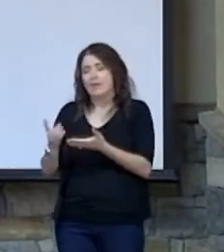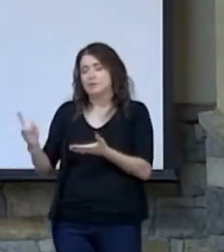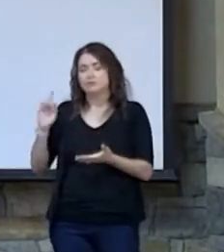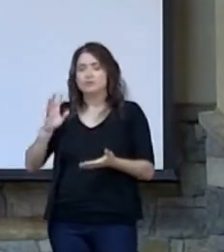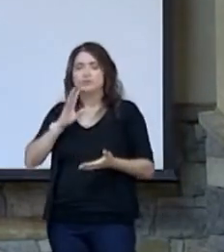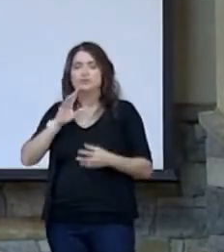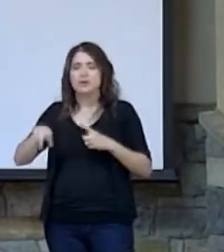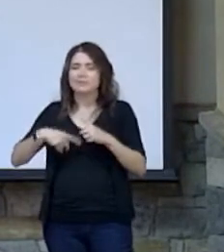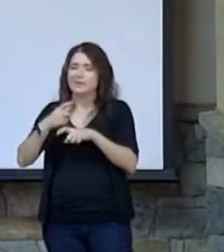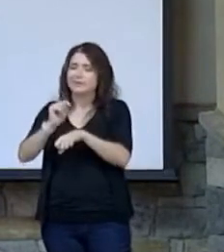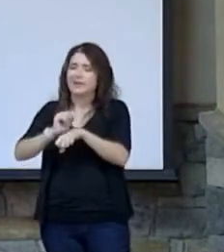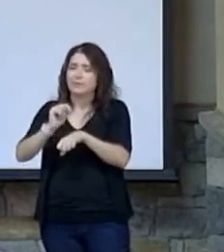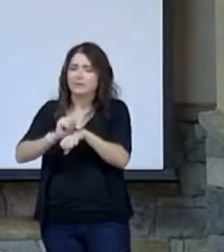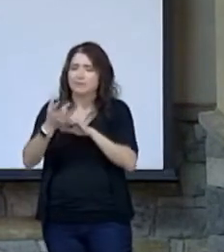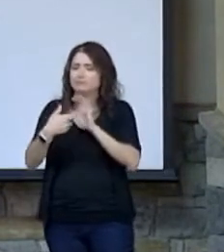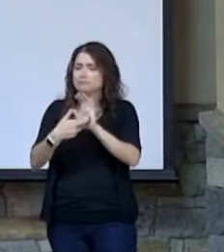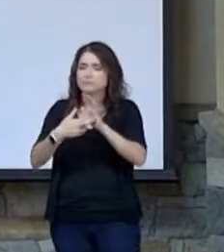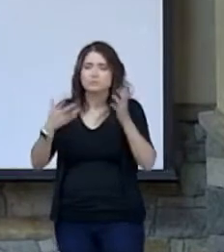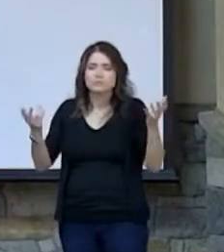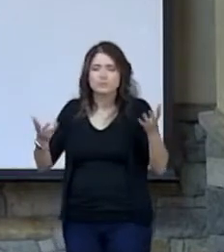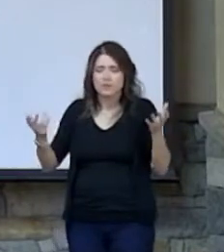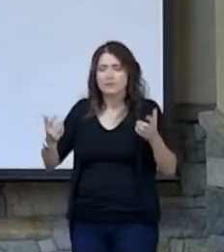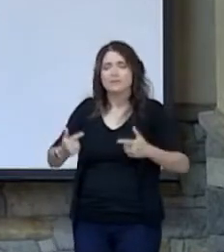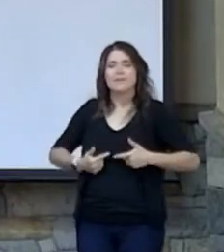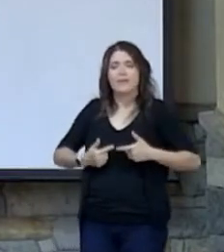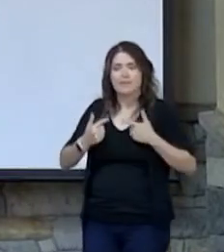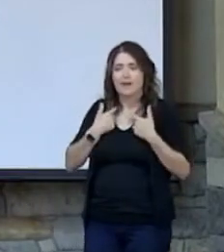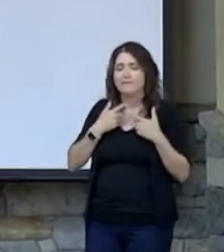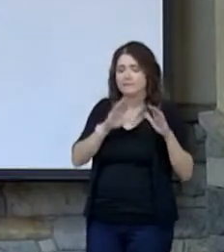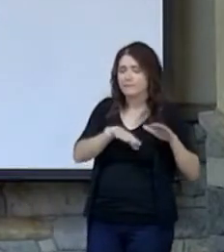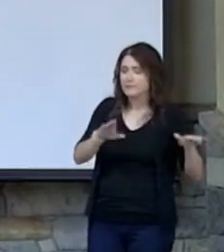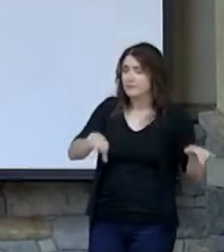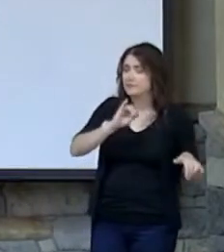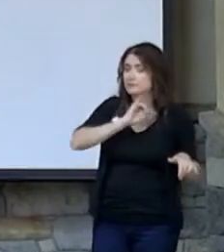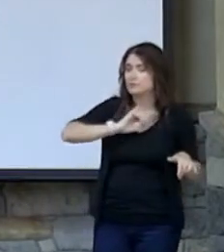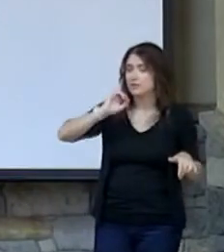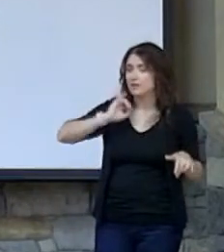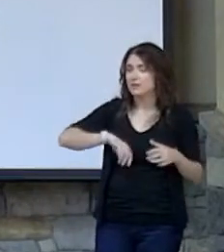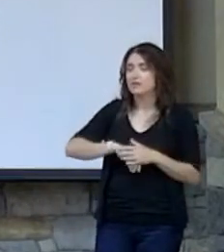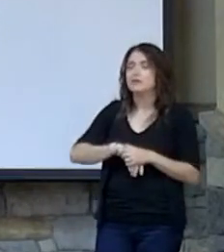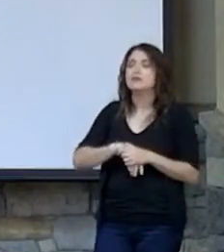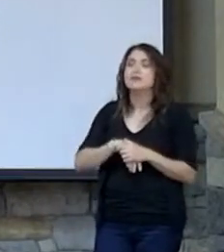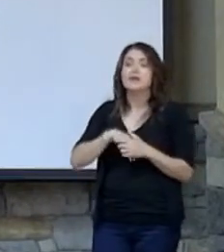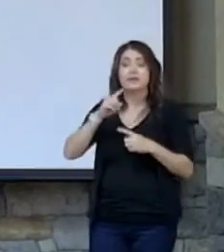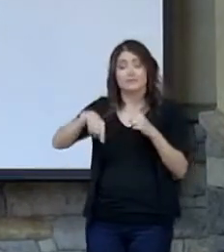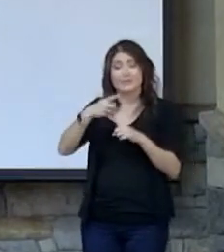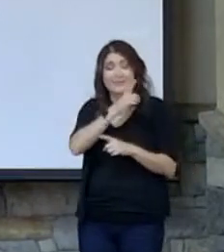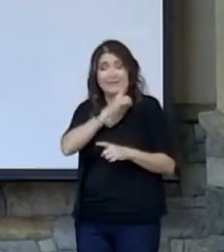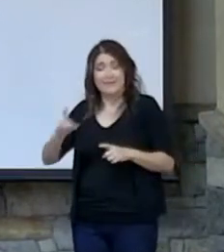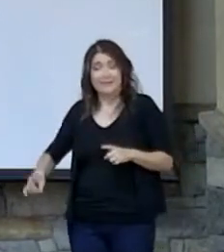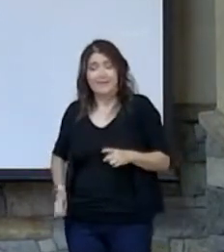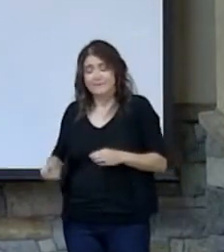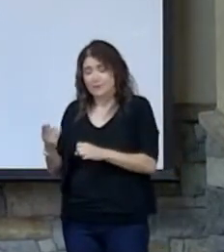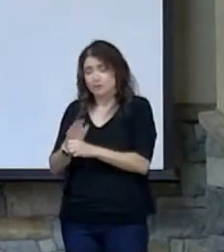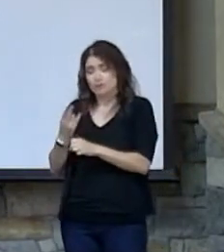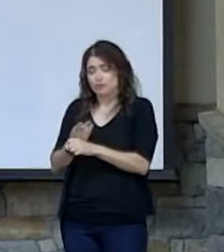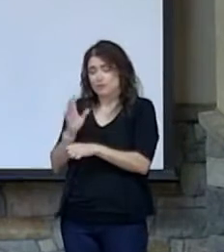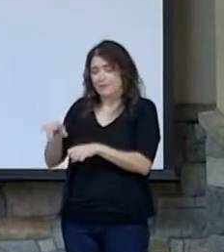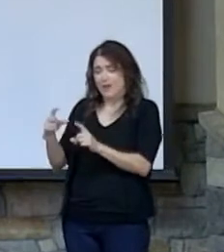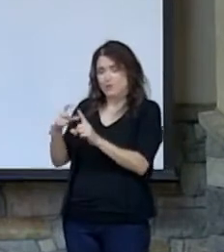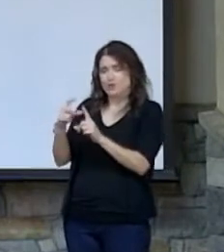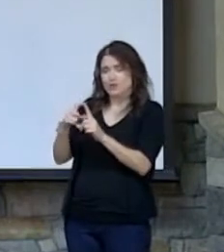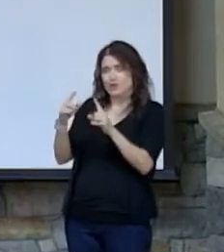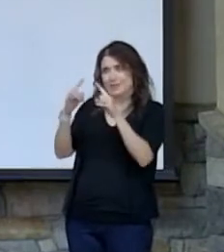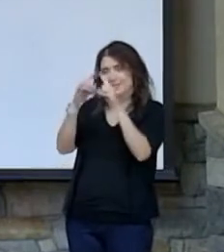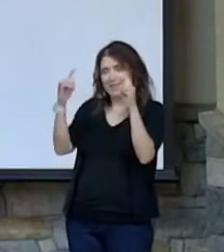and what it represented in the life of the children of Israel. And when David uses the word tent here, or